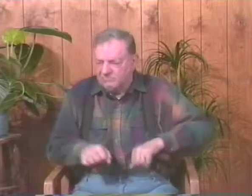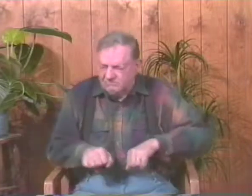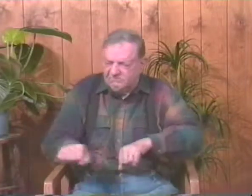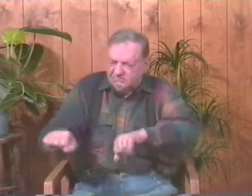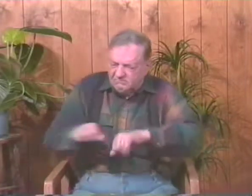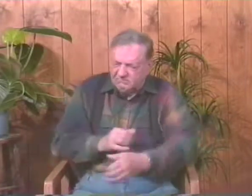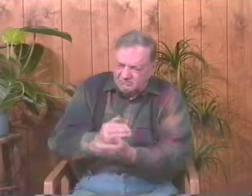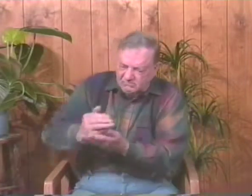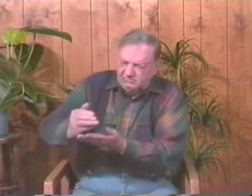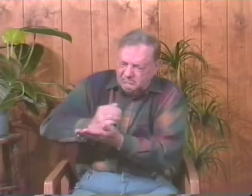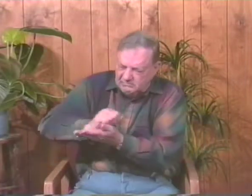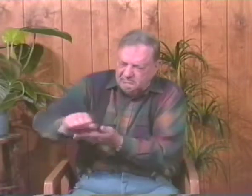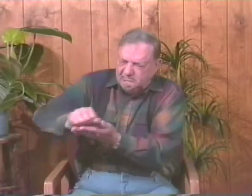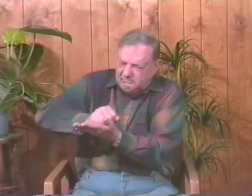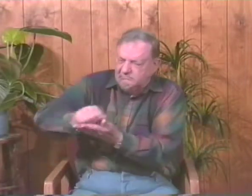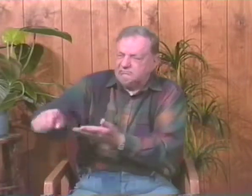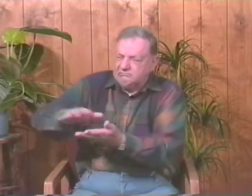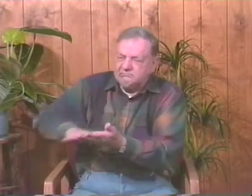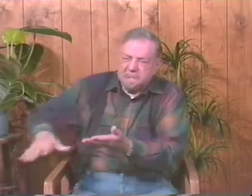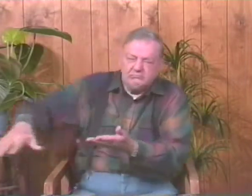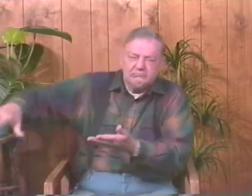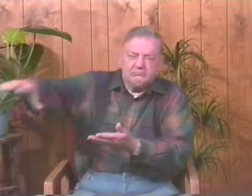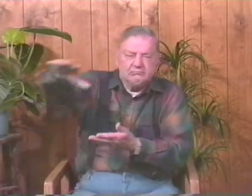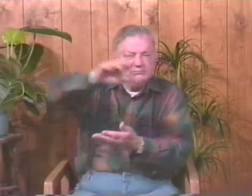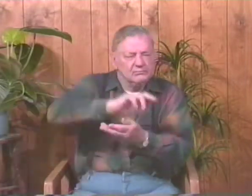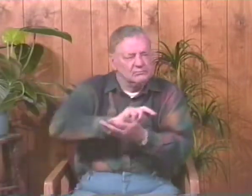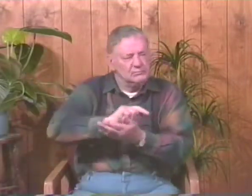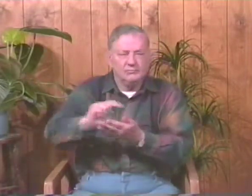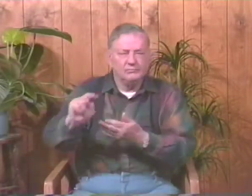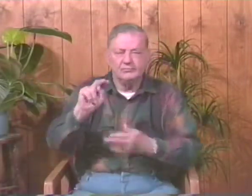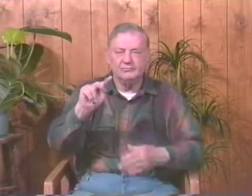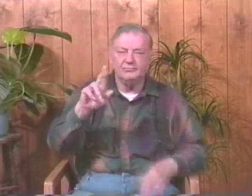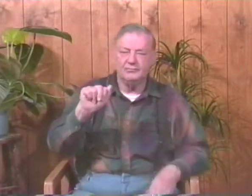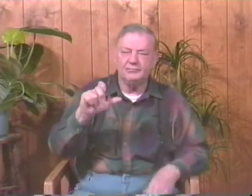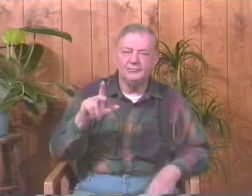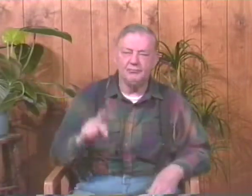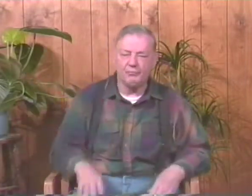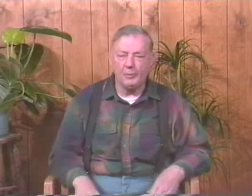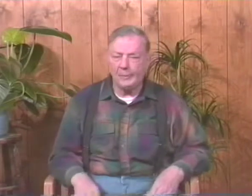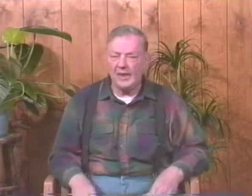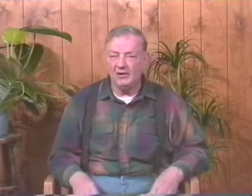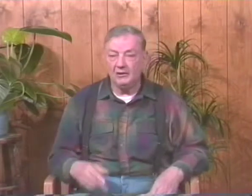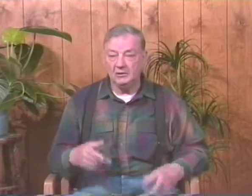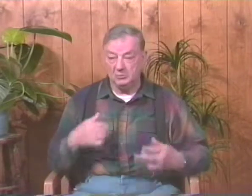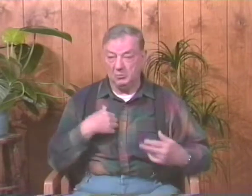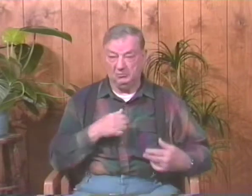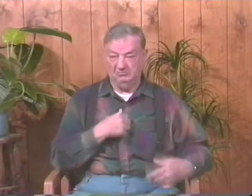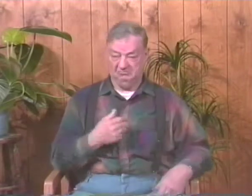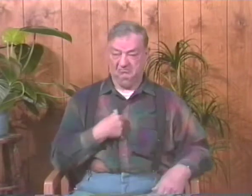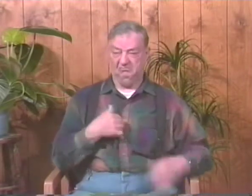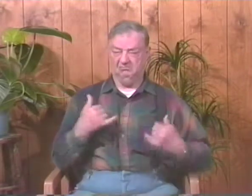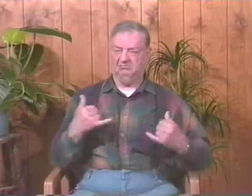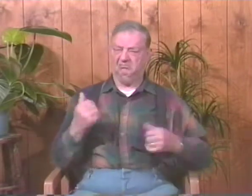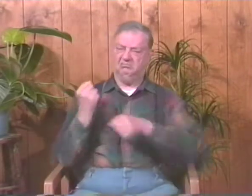over and dump it onto the track and grind it down to make the track look very, very nice. And